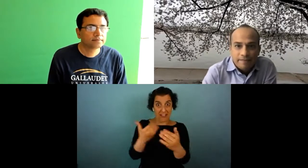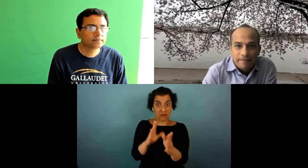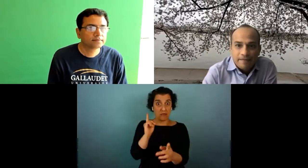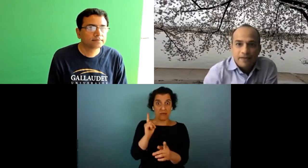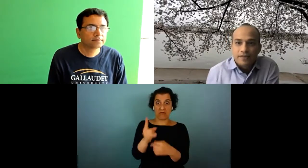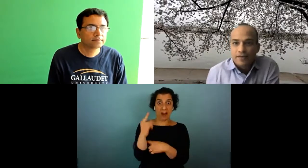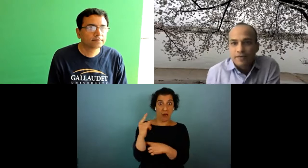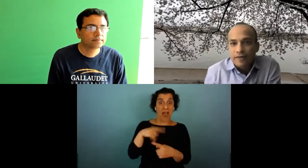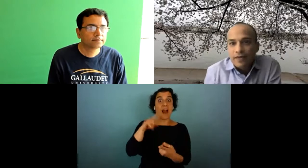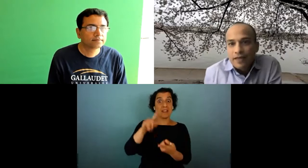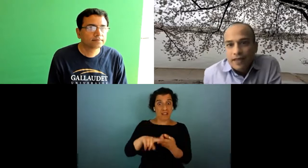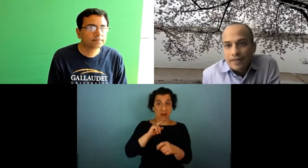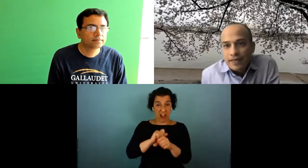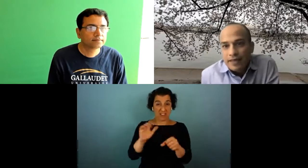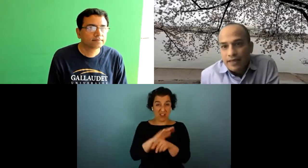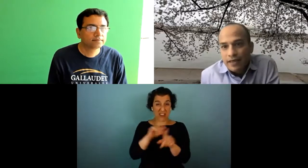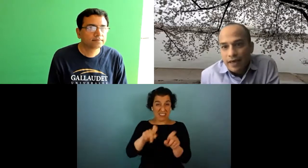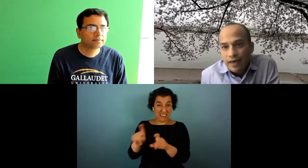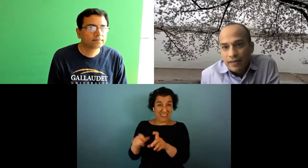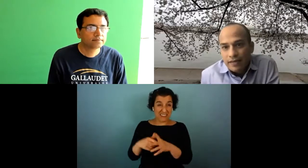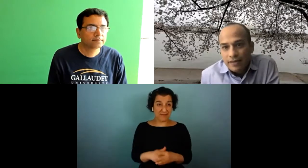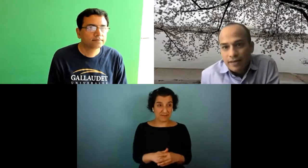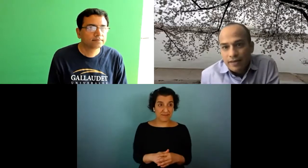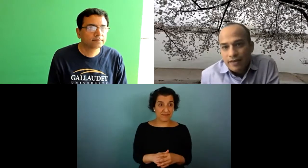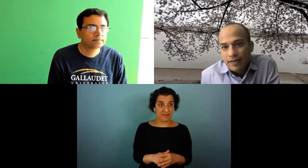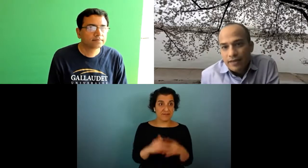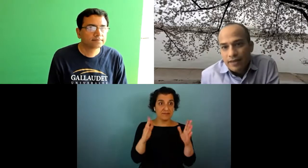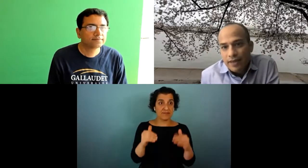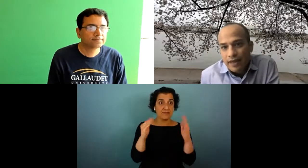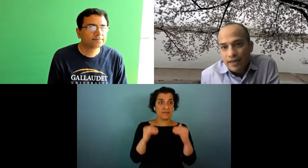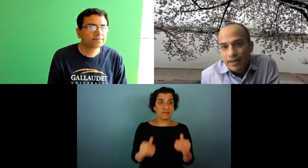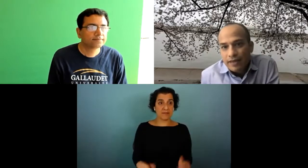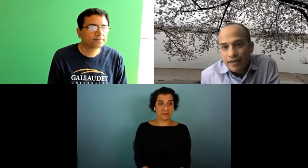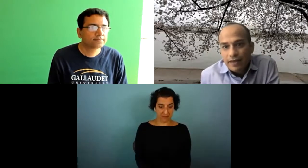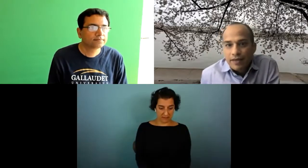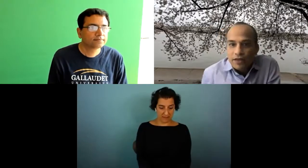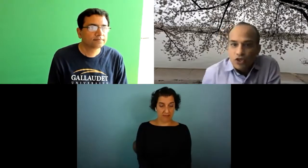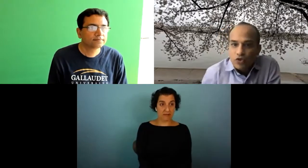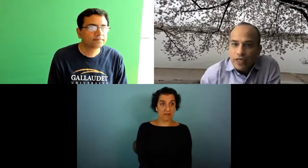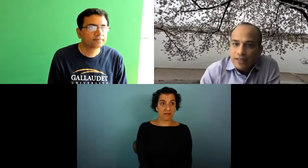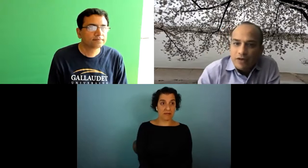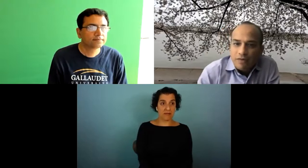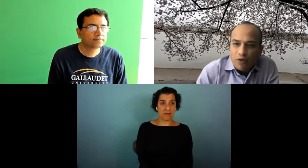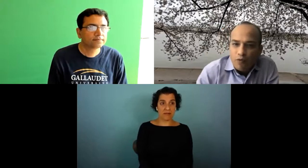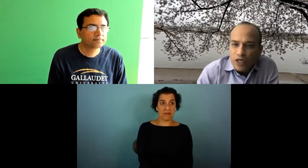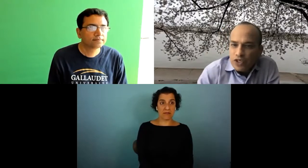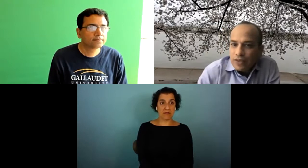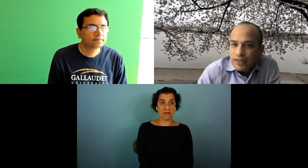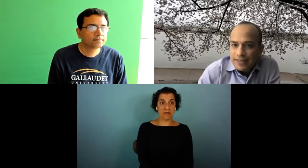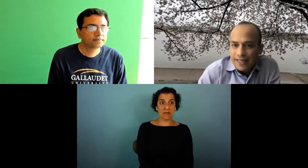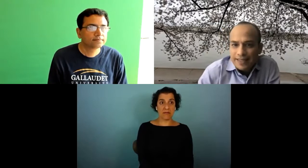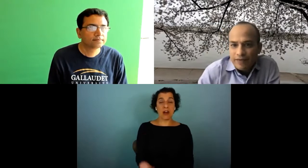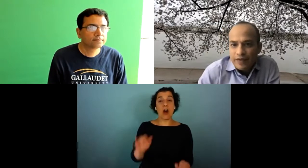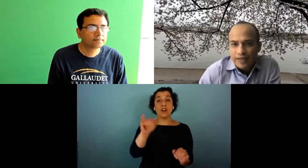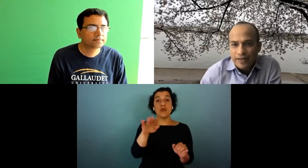um so let's see i answered that julie asked you about visual